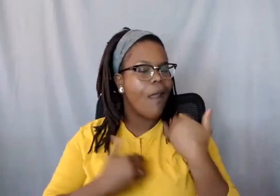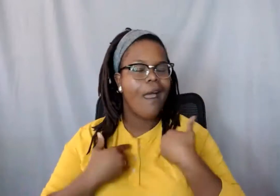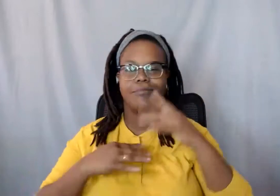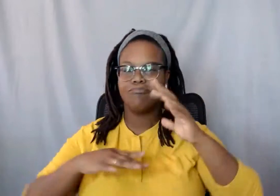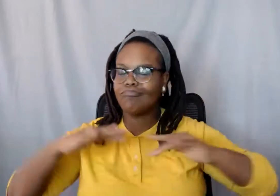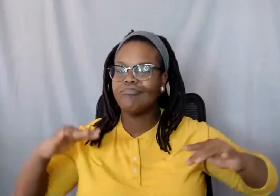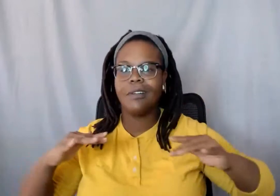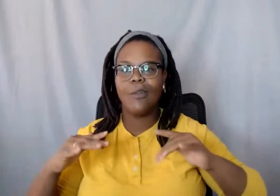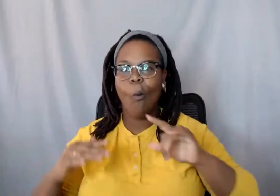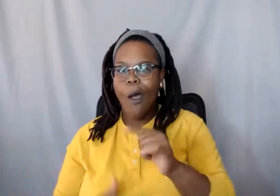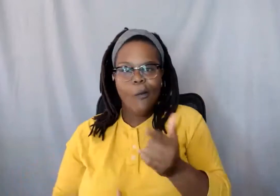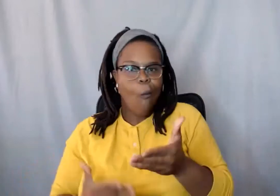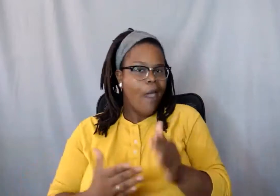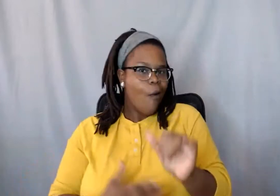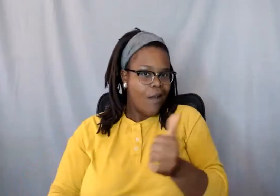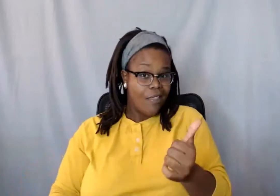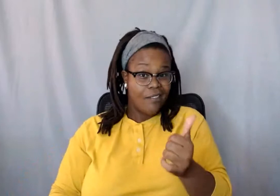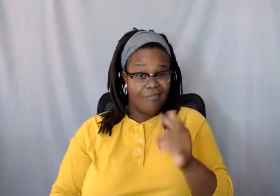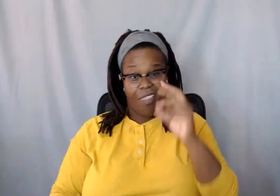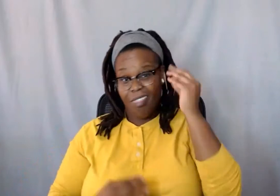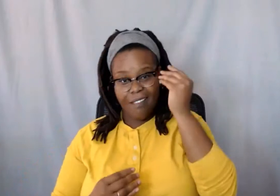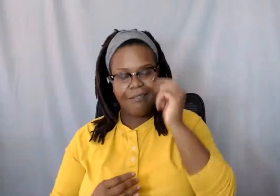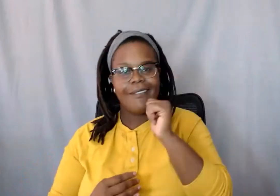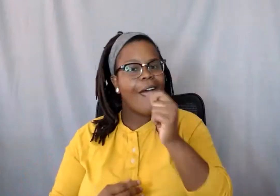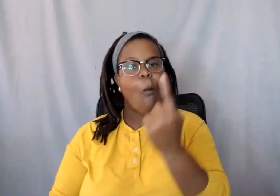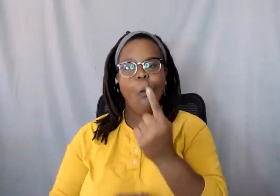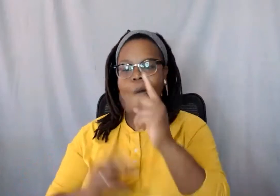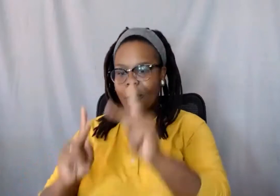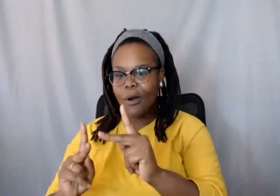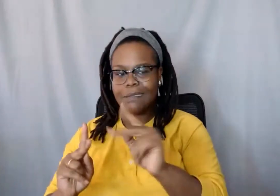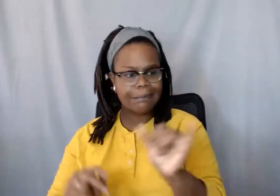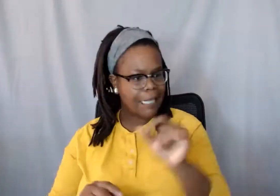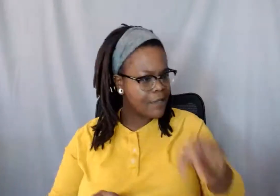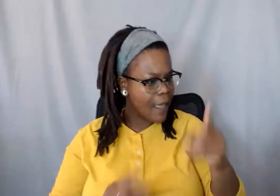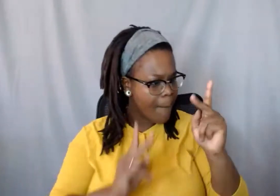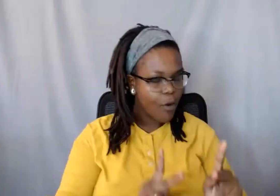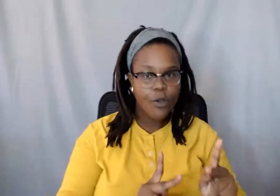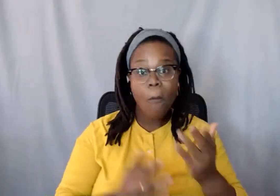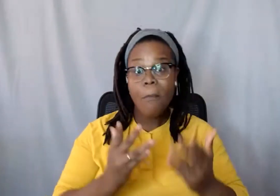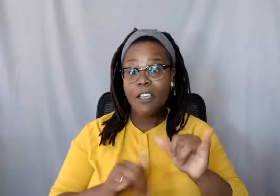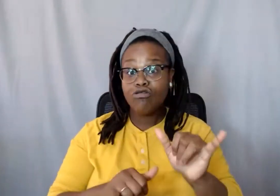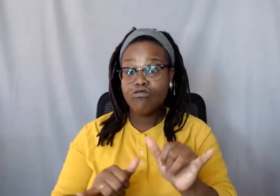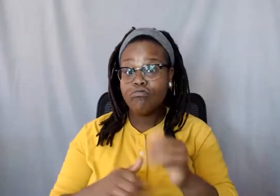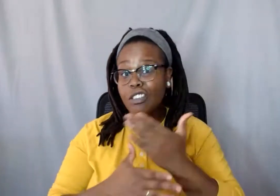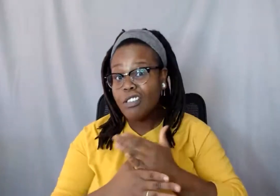other in terms of that thinking. Not one person is similar to another person. You might share the same skin color, but you might have different ideologies about